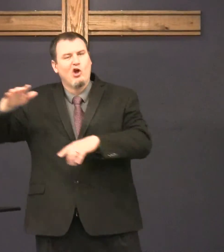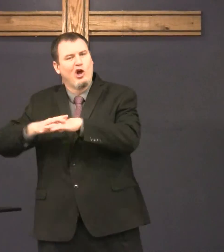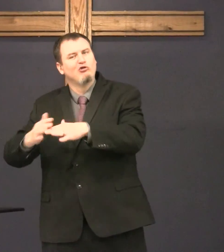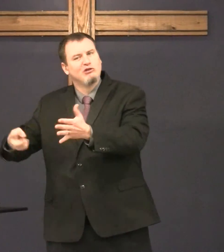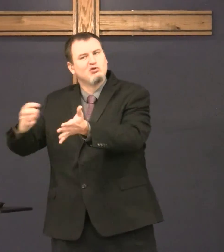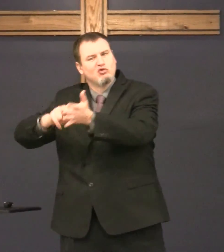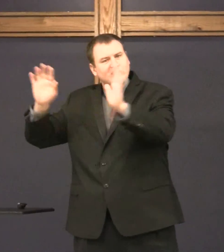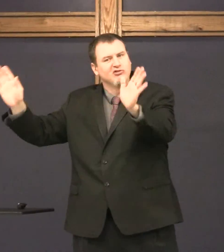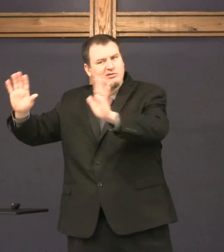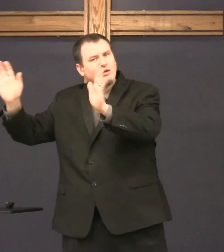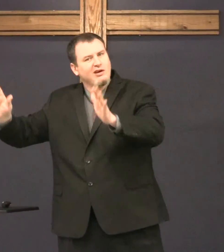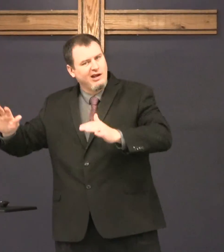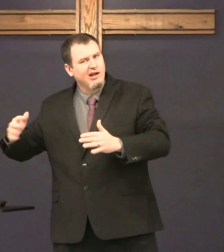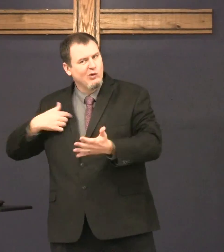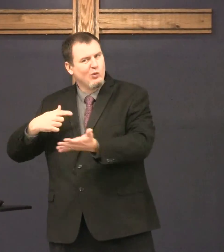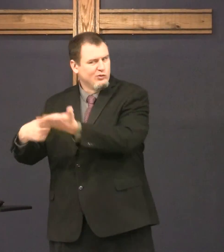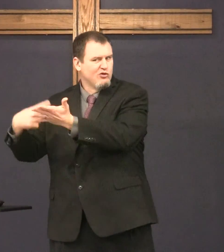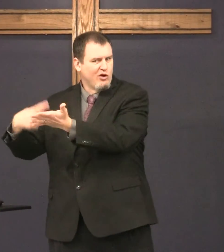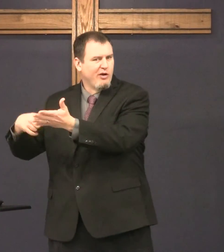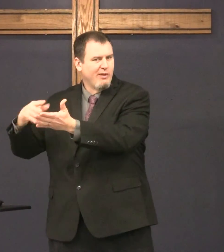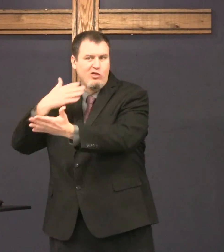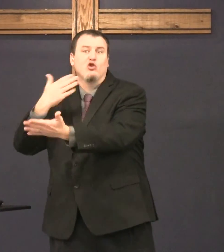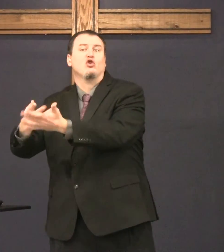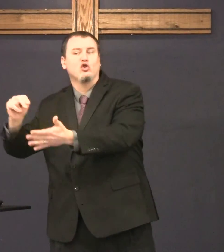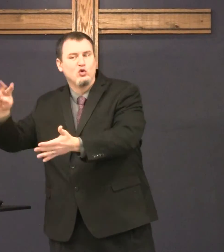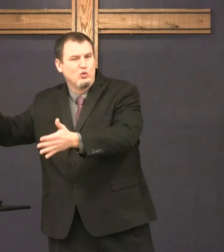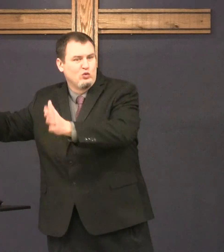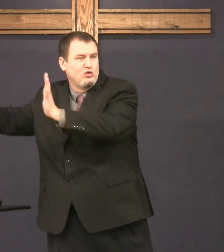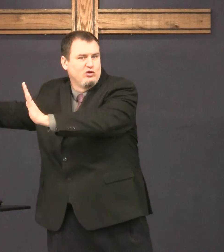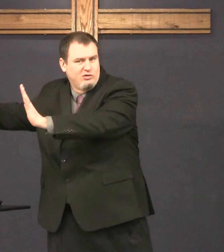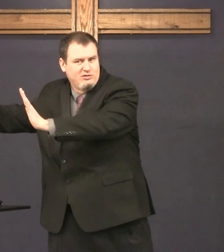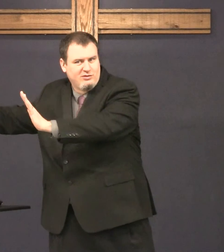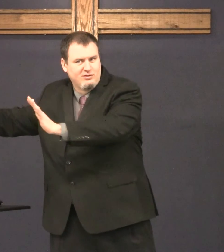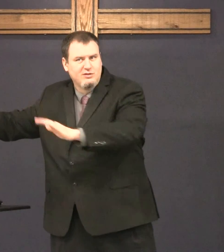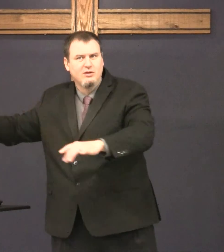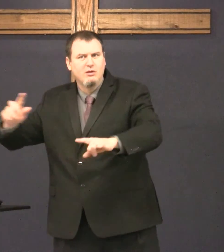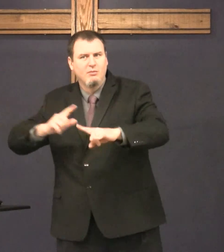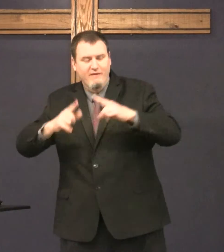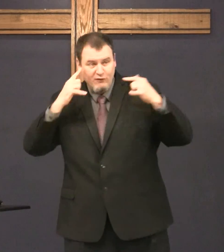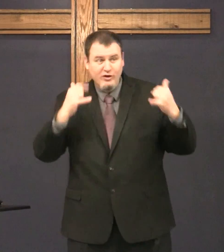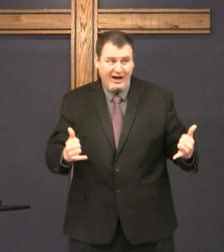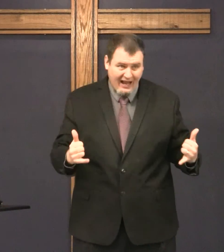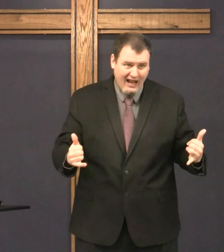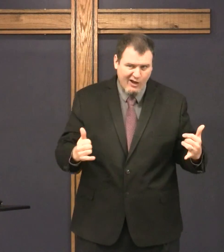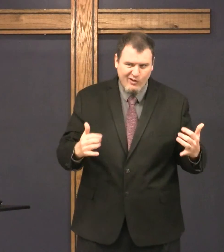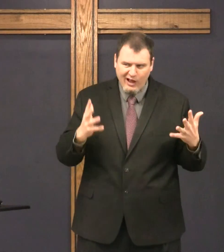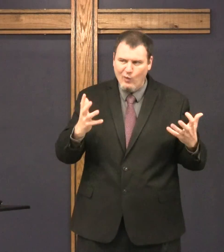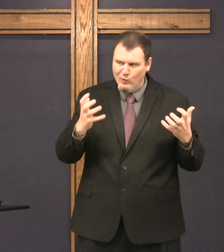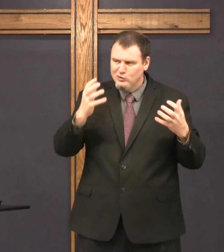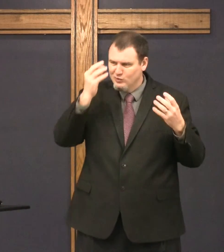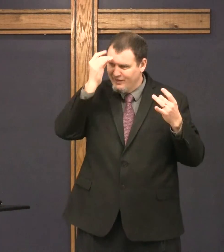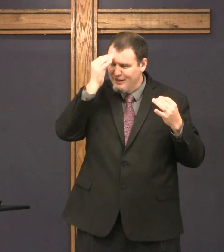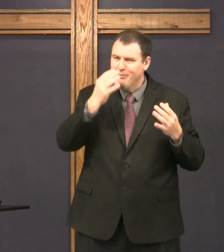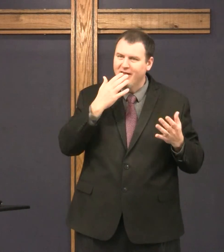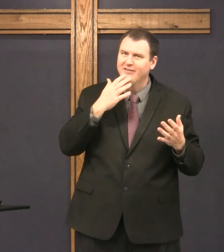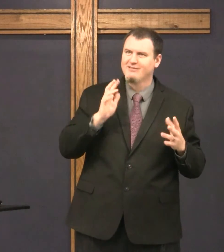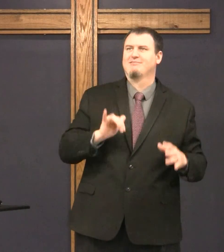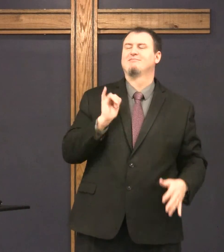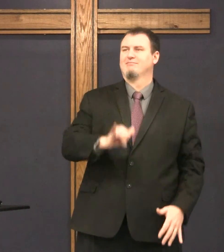That's coming. Right. On resurrection Sunday, we'll talk about the news. But for now, think about